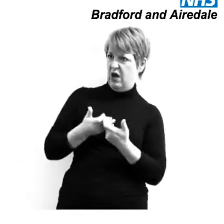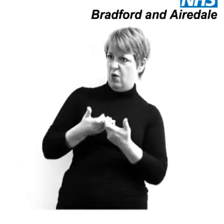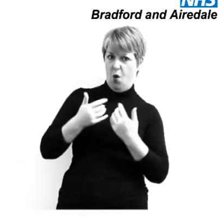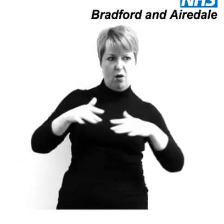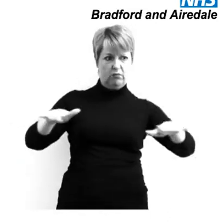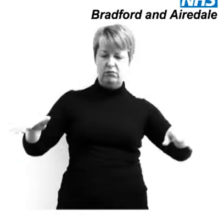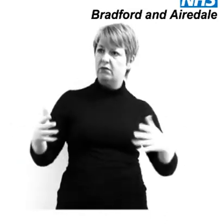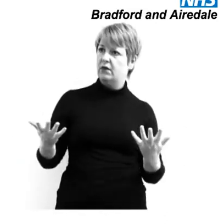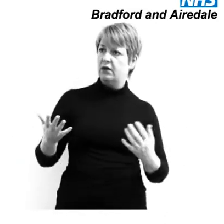Four things